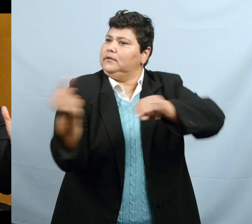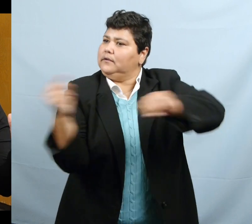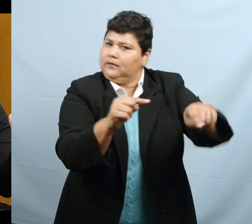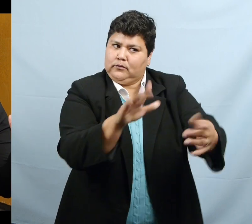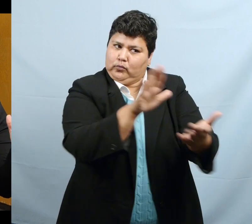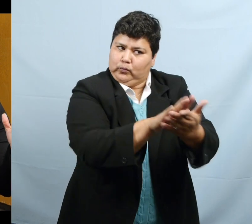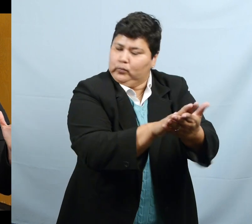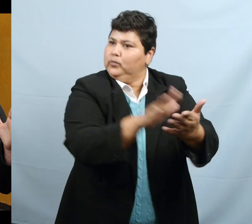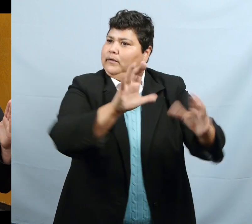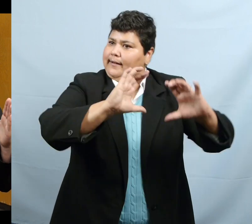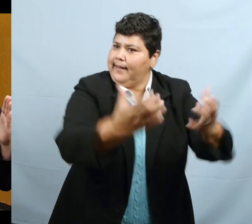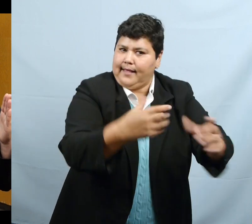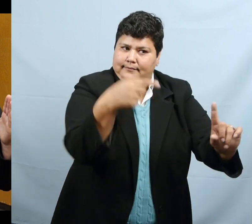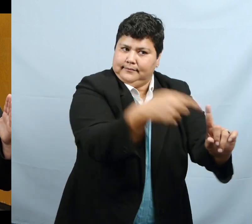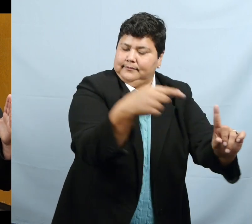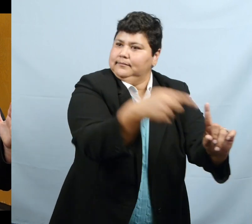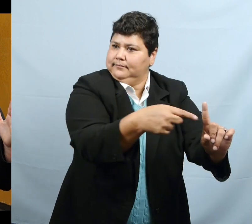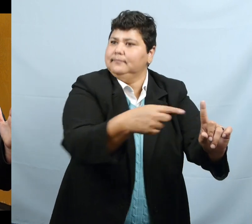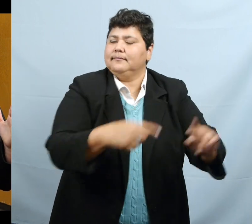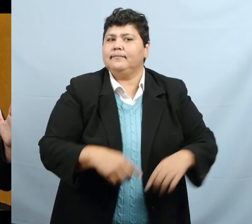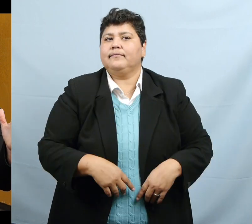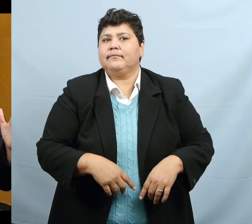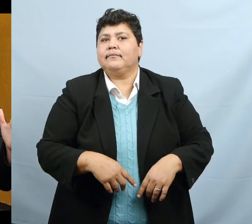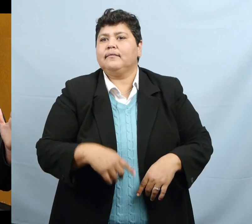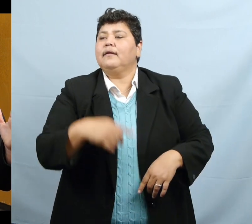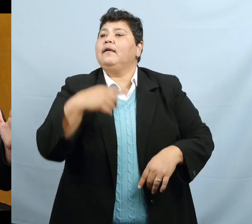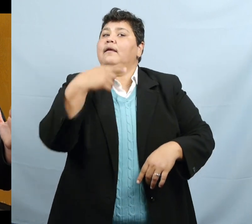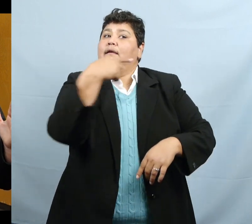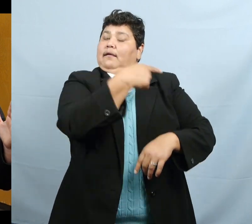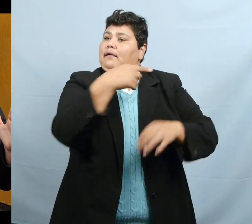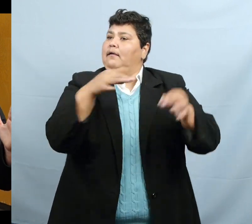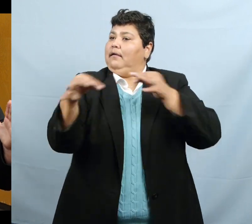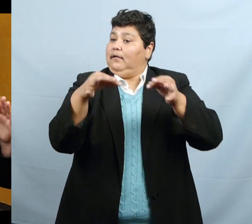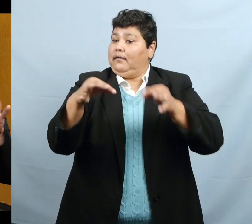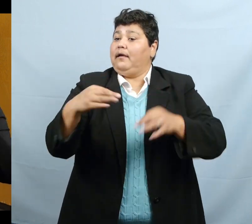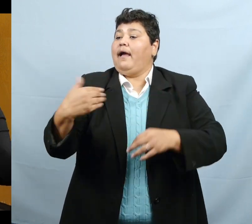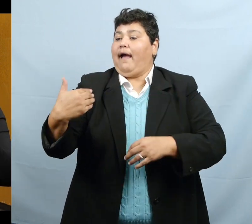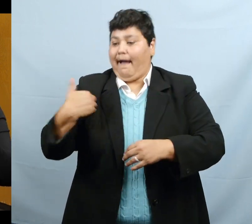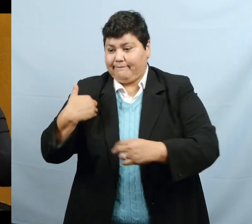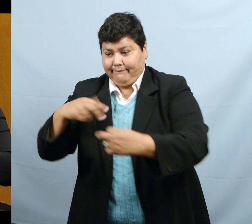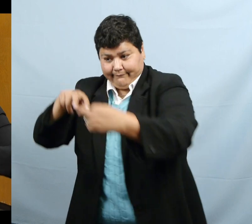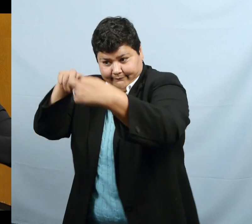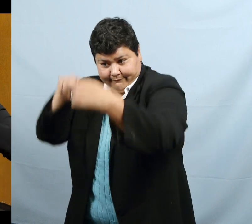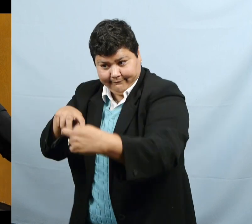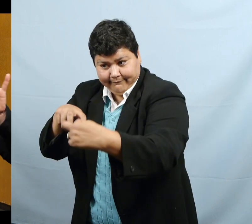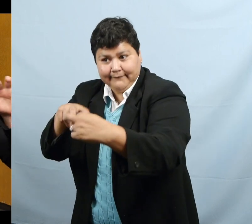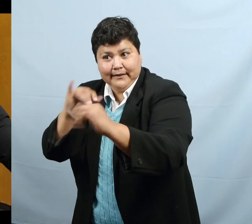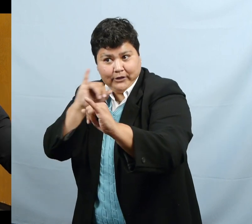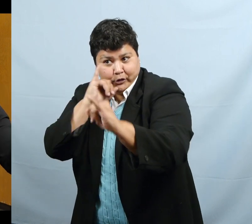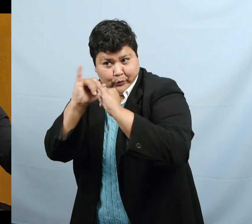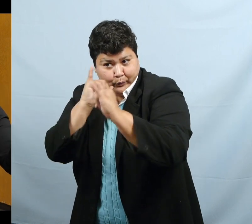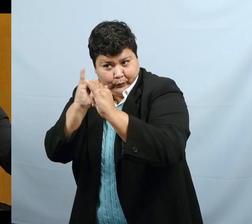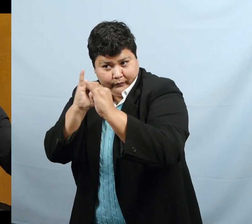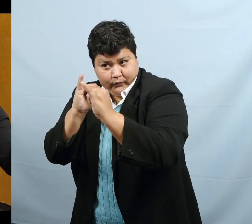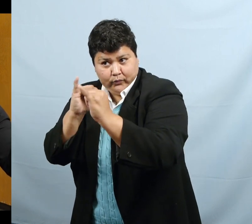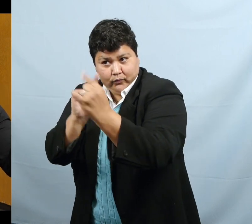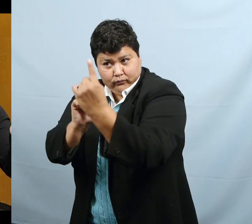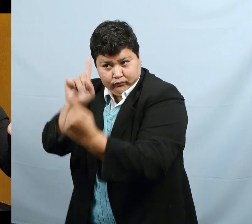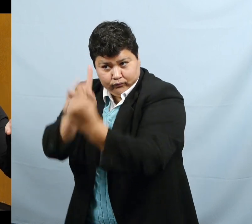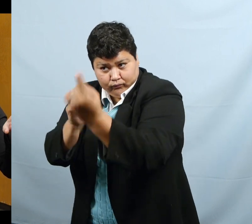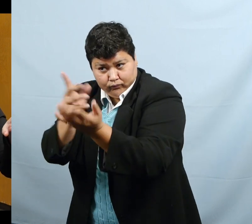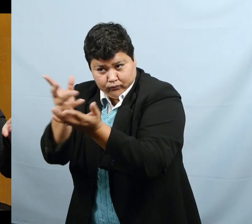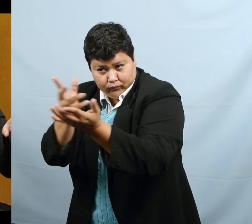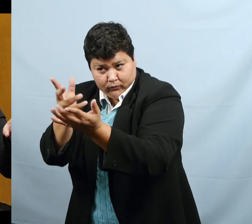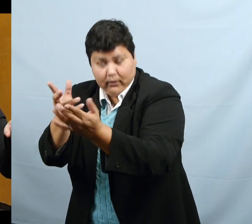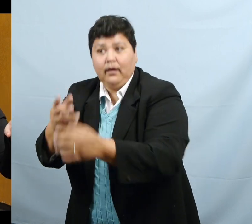the interview and compared to what they're going to do in the class. So I made a point to put the interview on my left